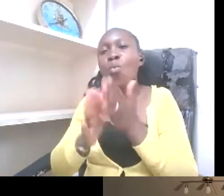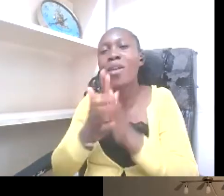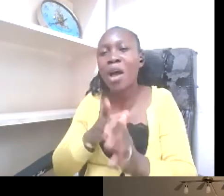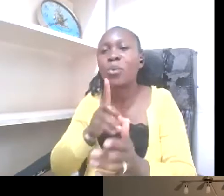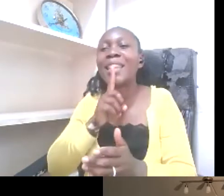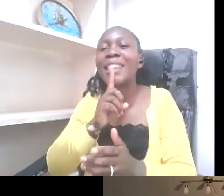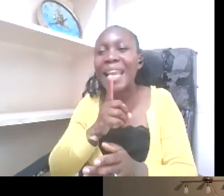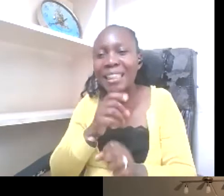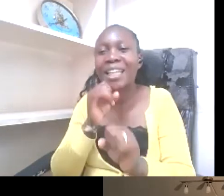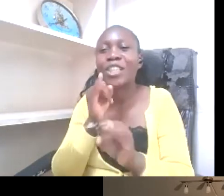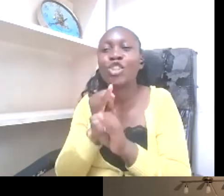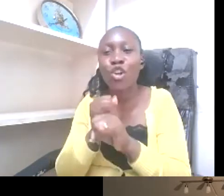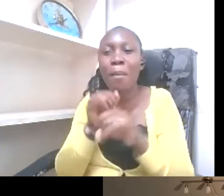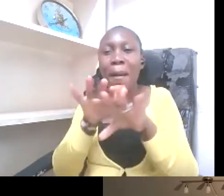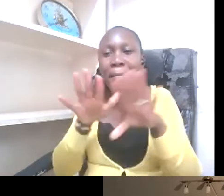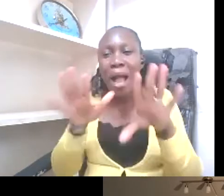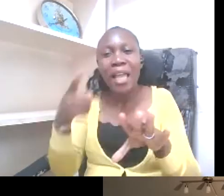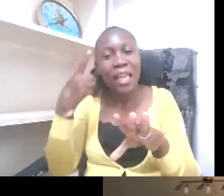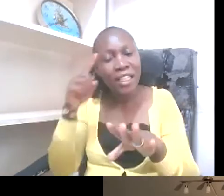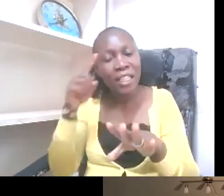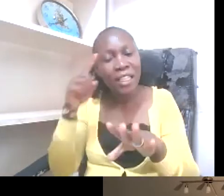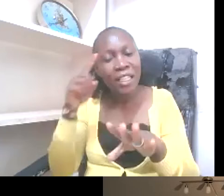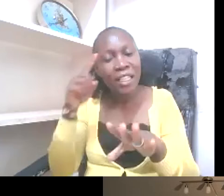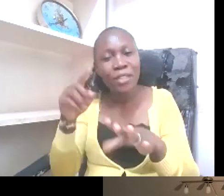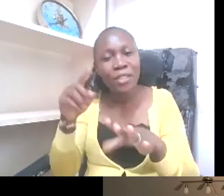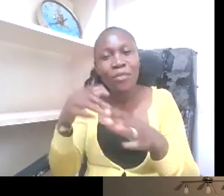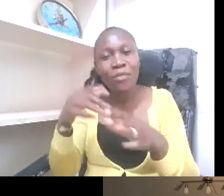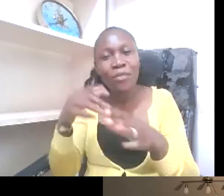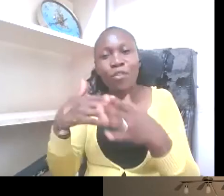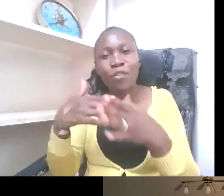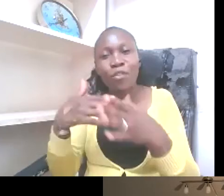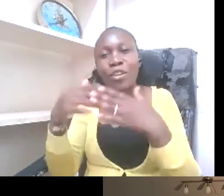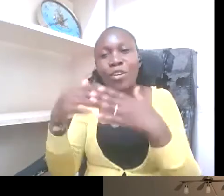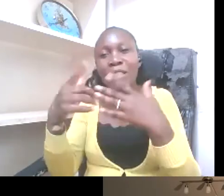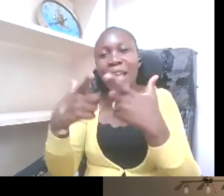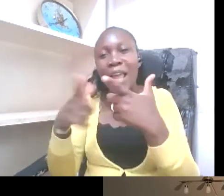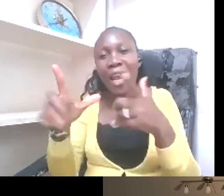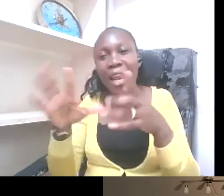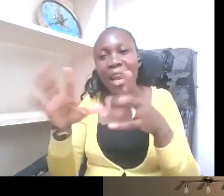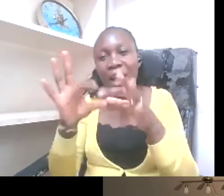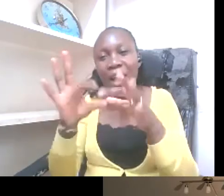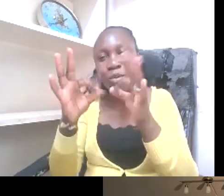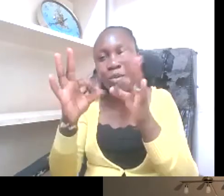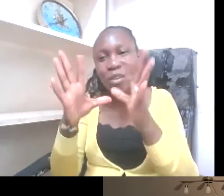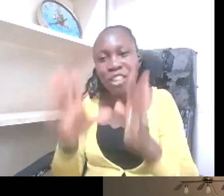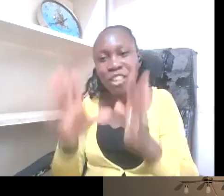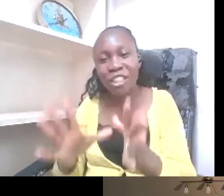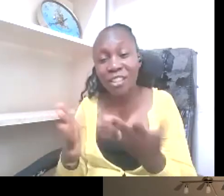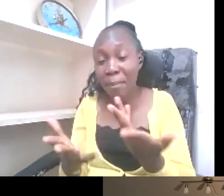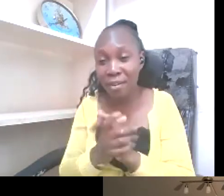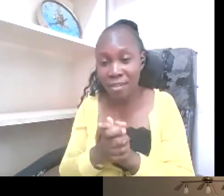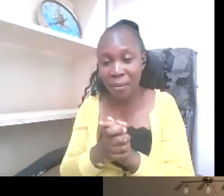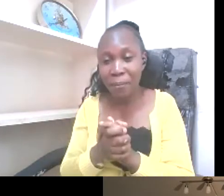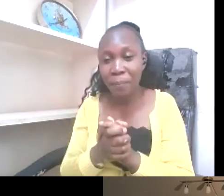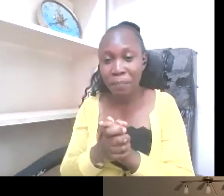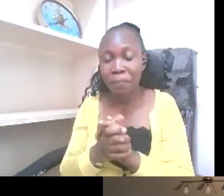interpreters? I think it's all welcome. AI technology helps students who are deaf